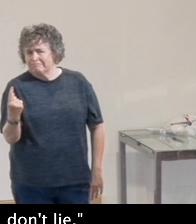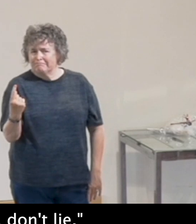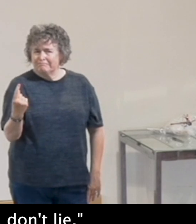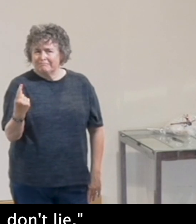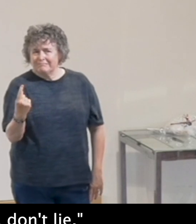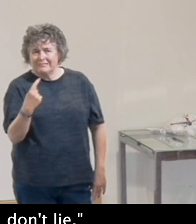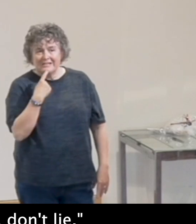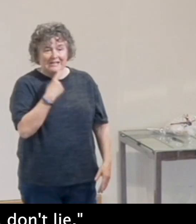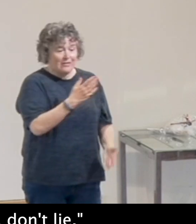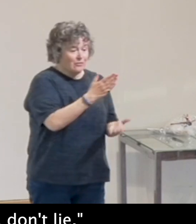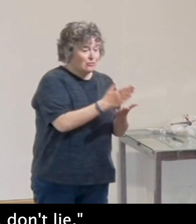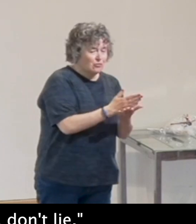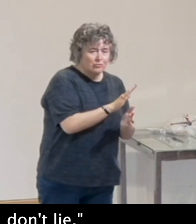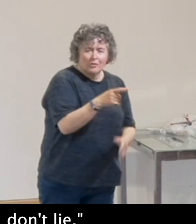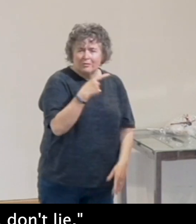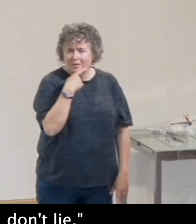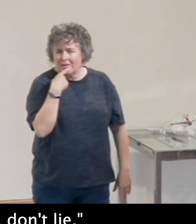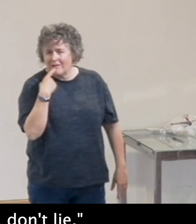Anybody know any politicians?